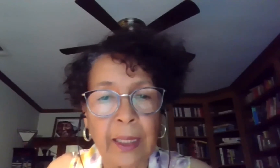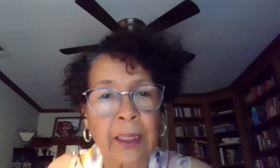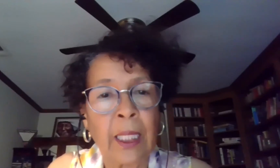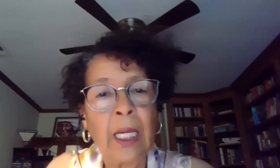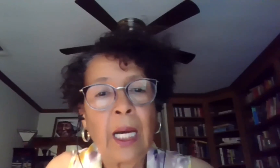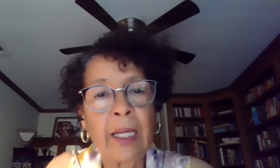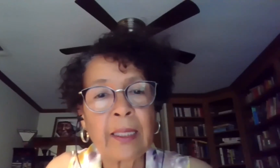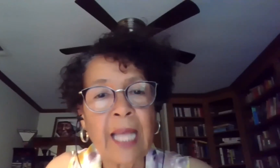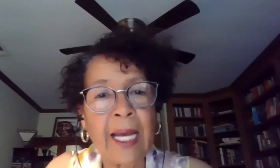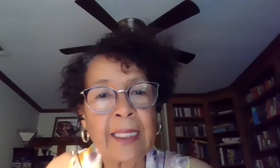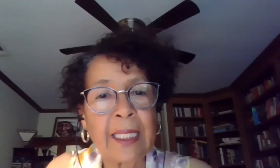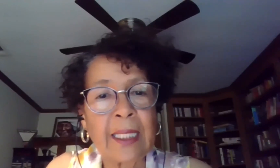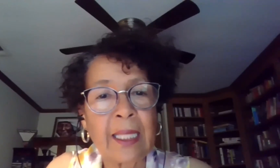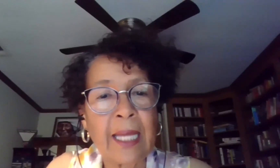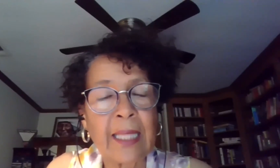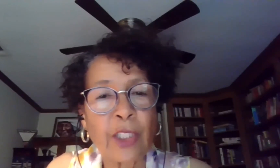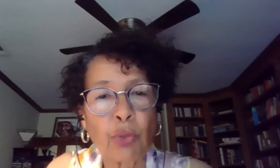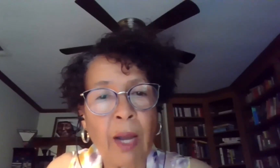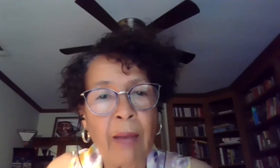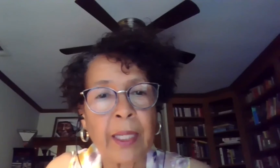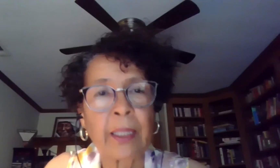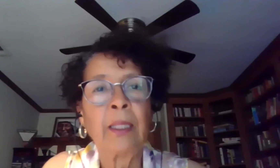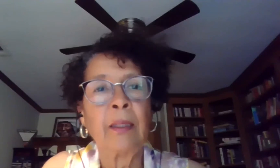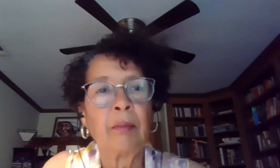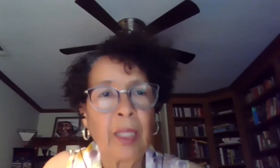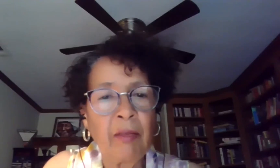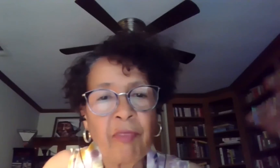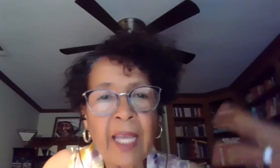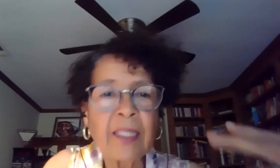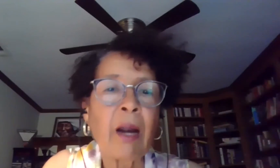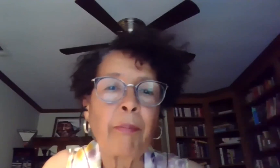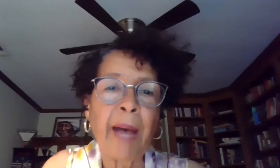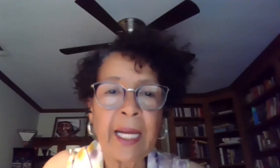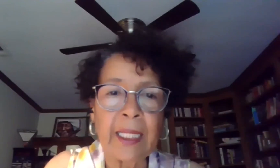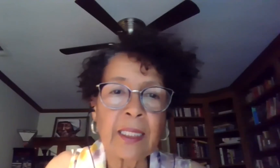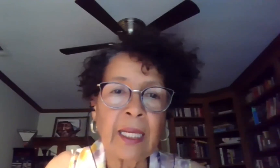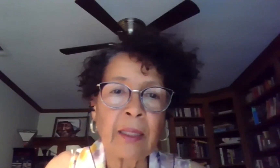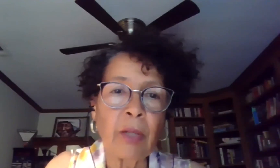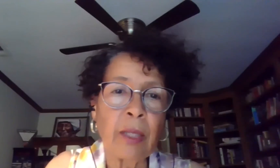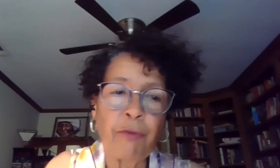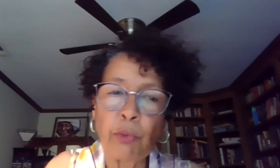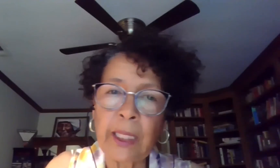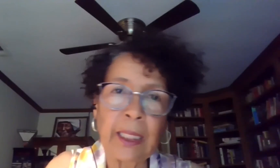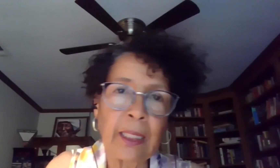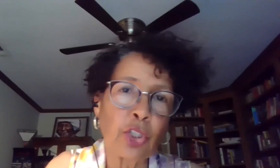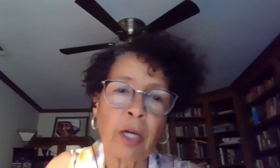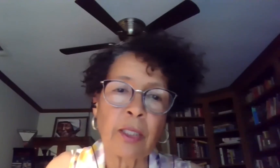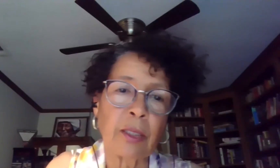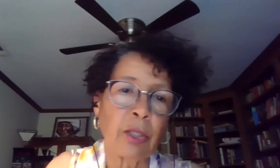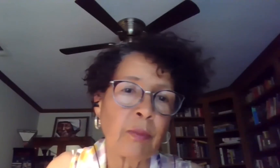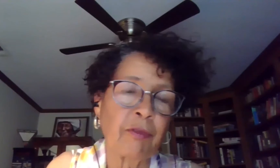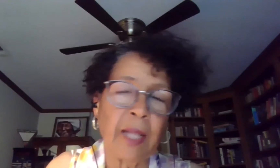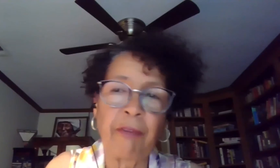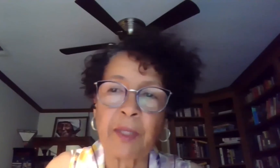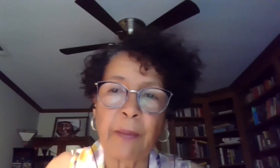weathering. This idea that that trauma invades our bodies. And if you look at any charts